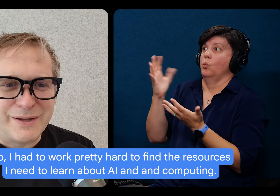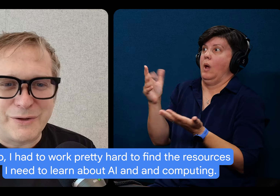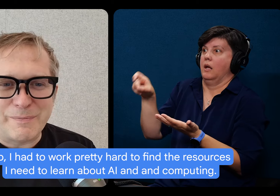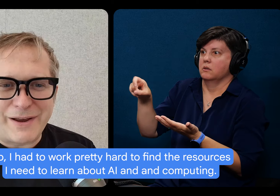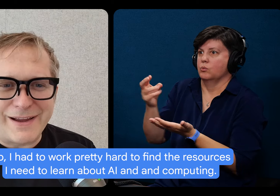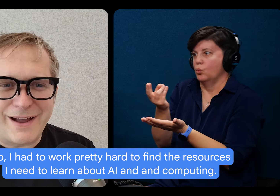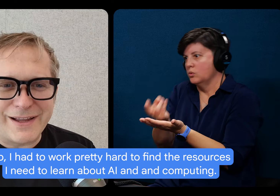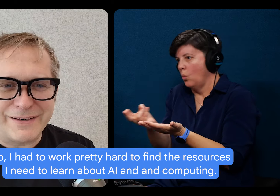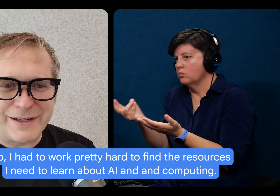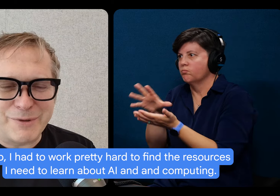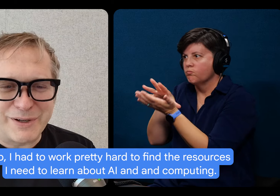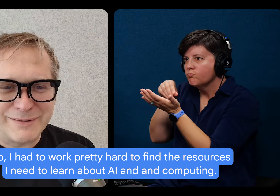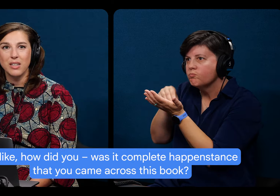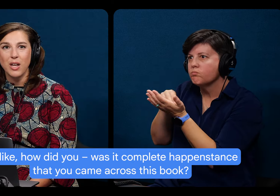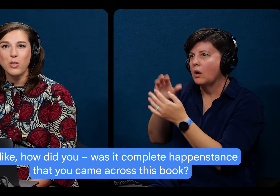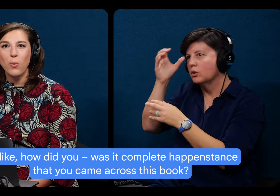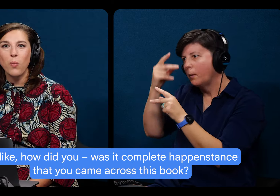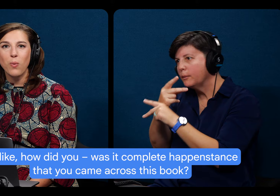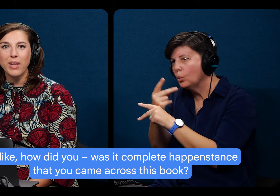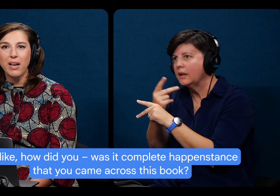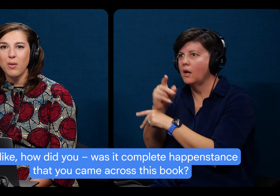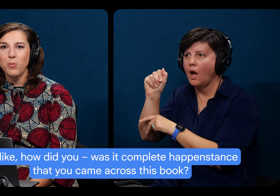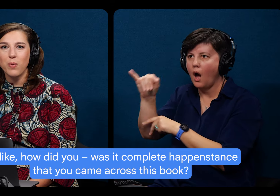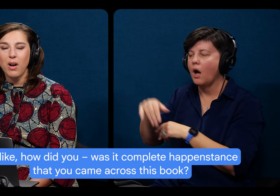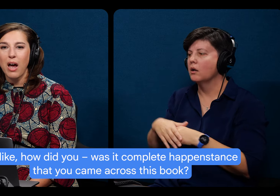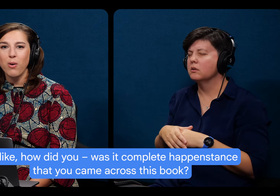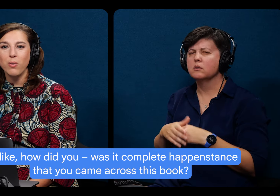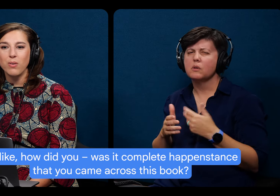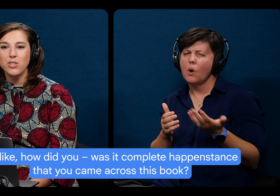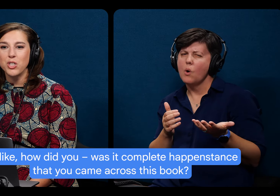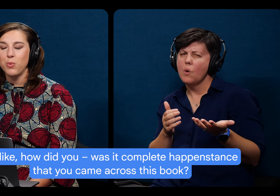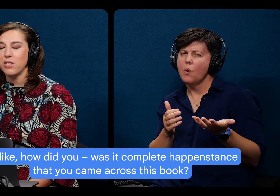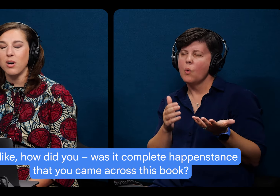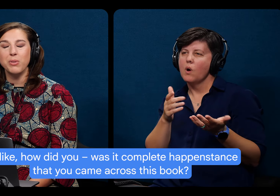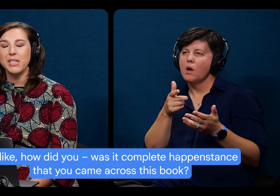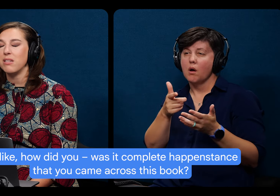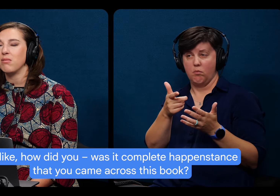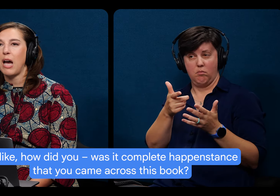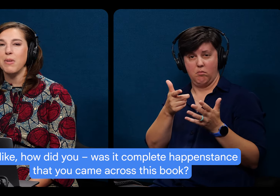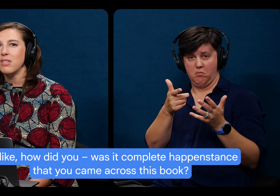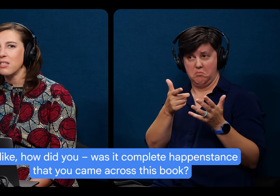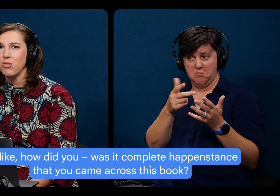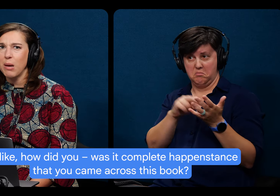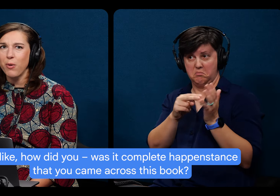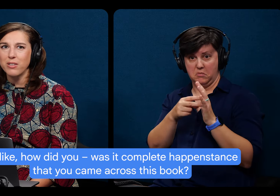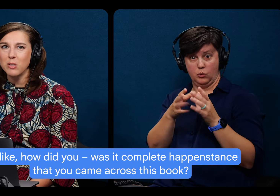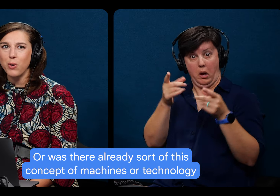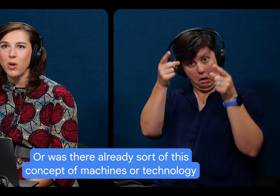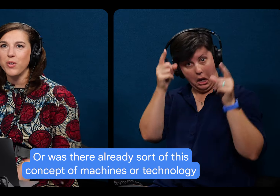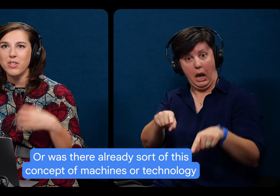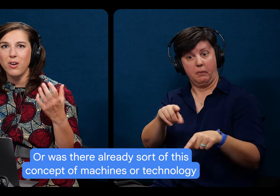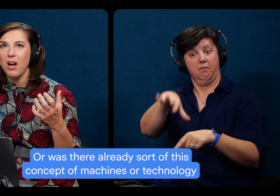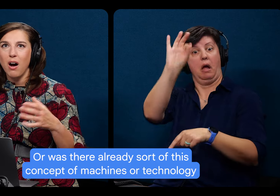to learn about AI and computing. So, like, how did you—was it complete happenstance that you came across